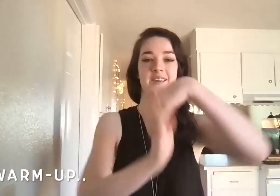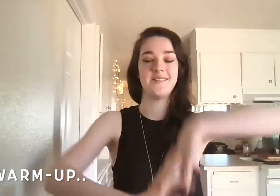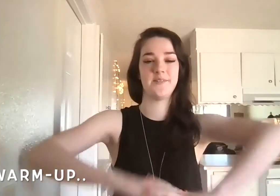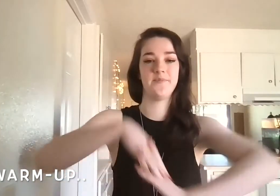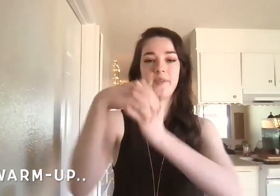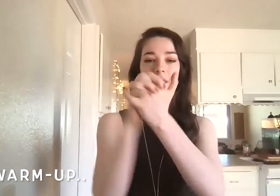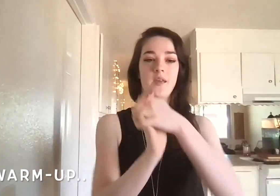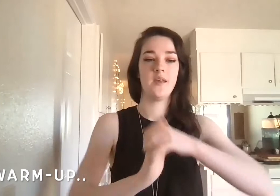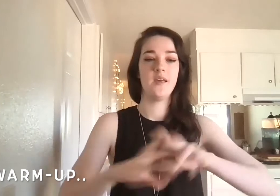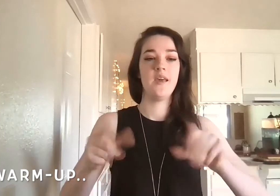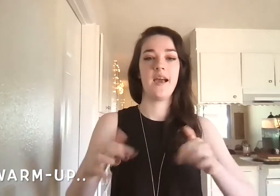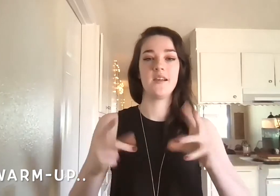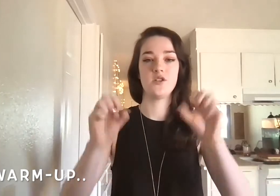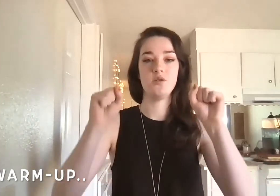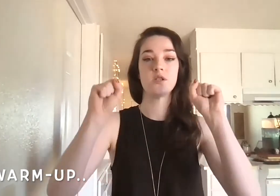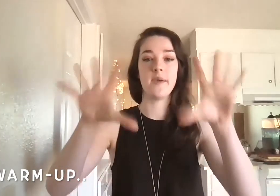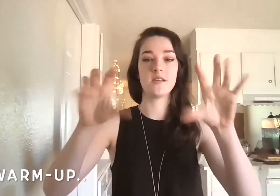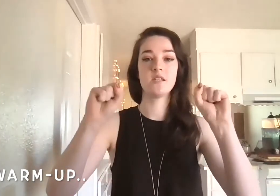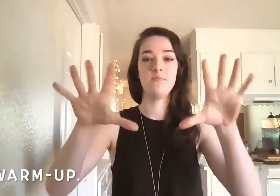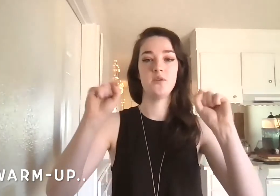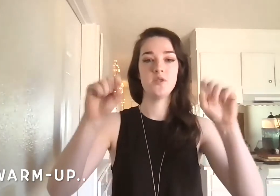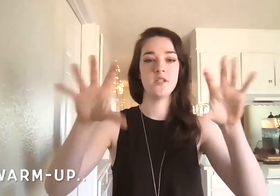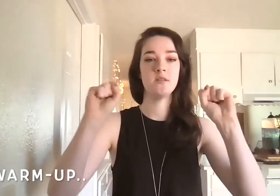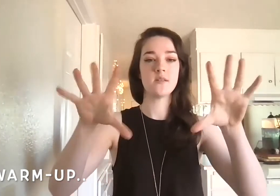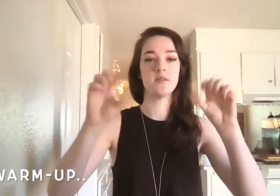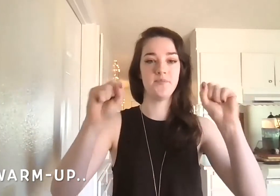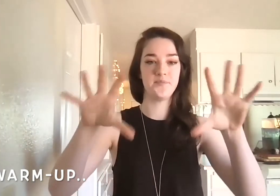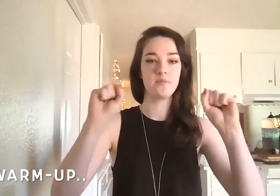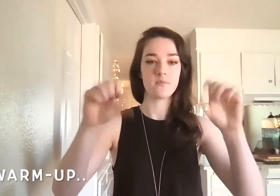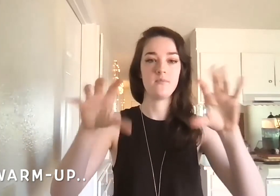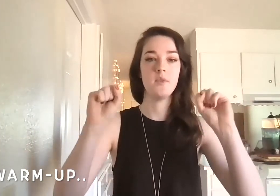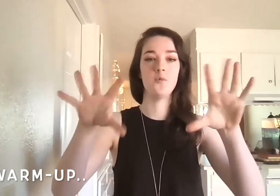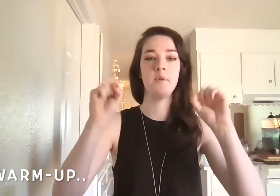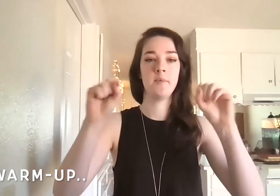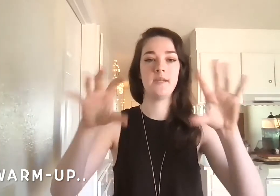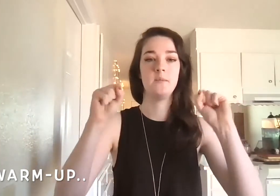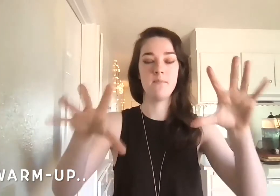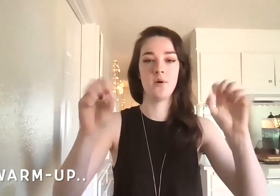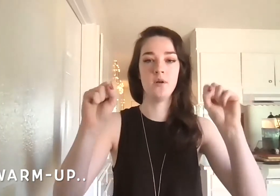and let's do some explosions warm them up a little bit more